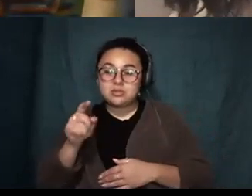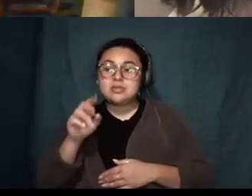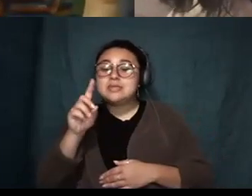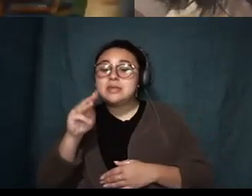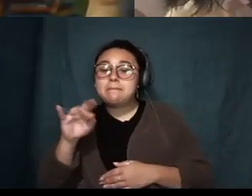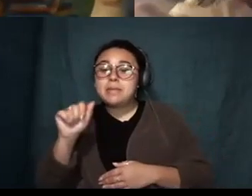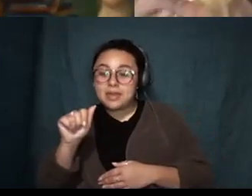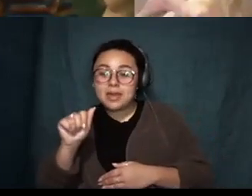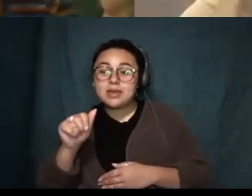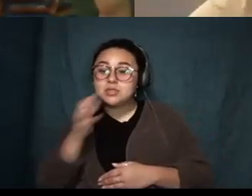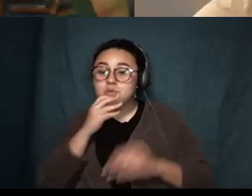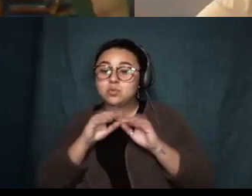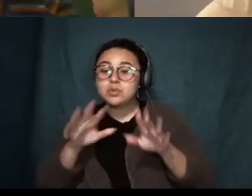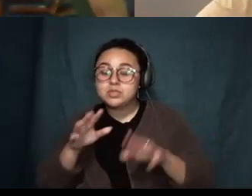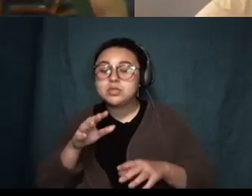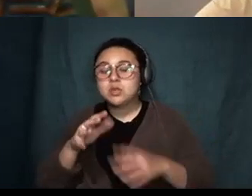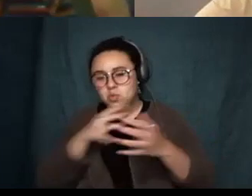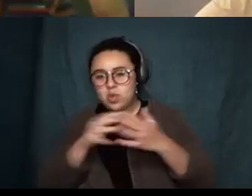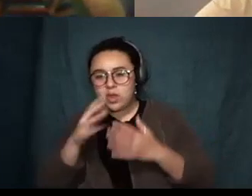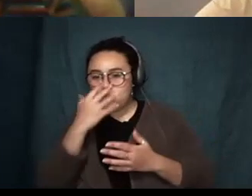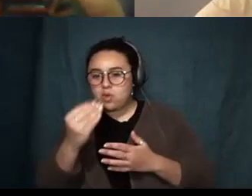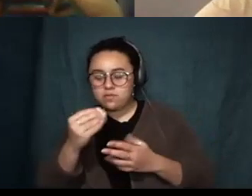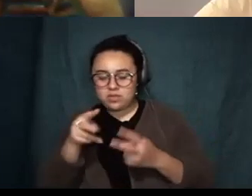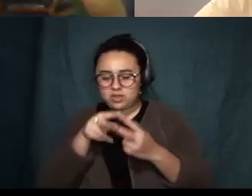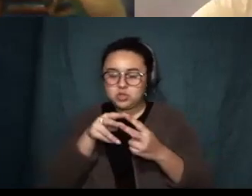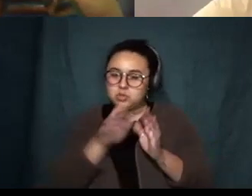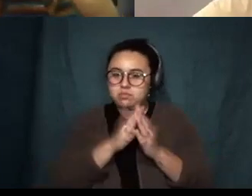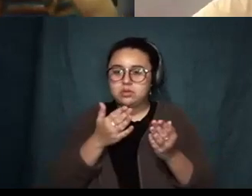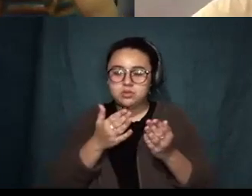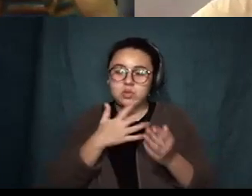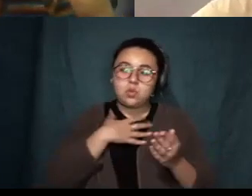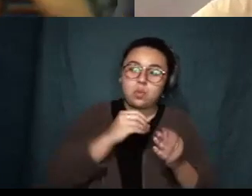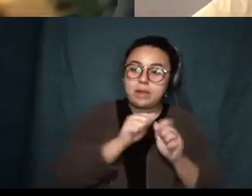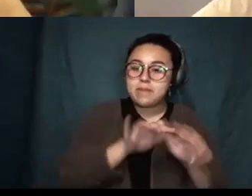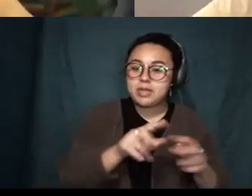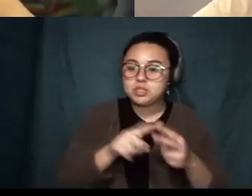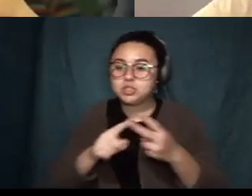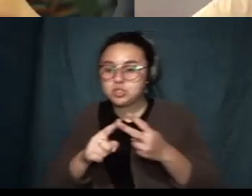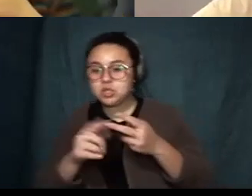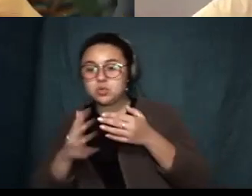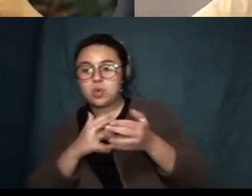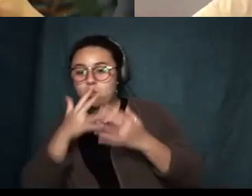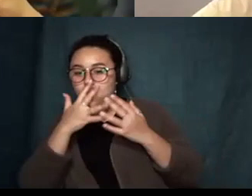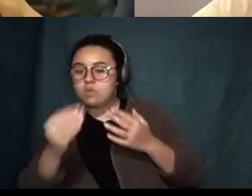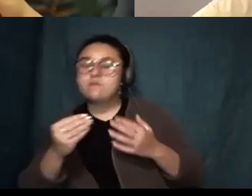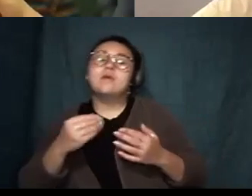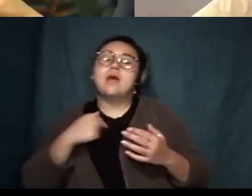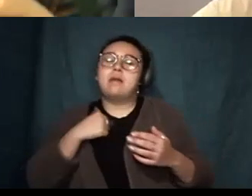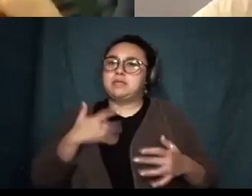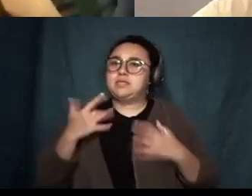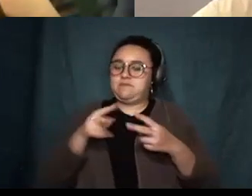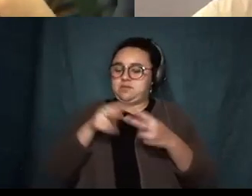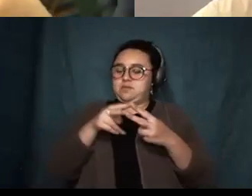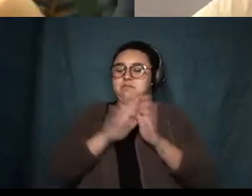in May uh those those are the two books that I am especially excited for uh okay so